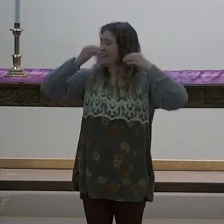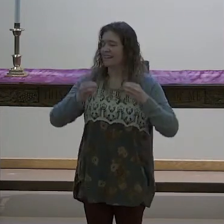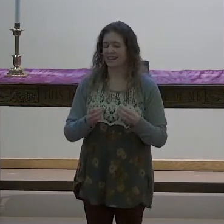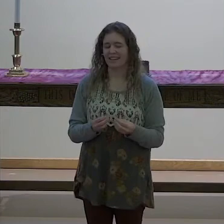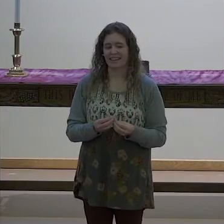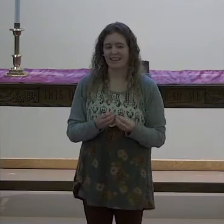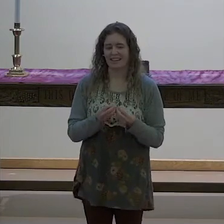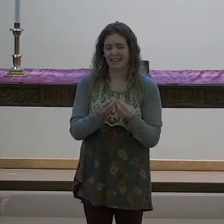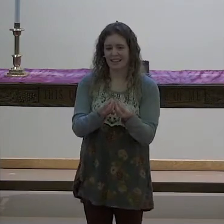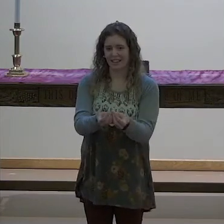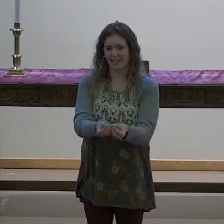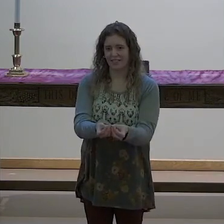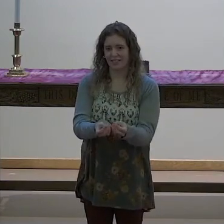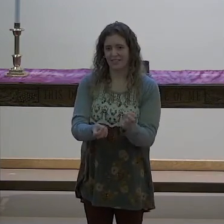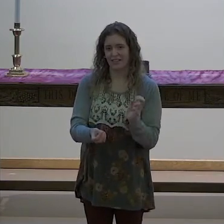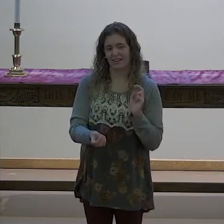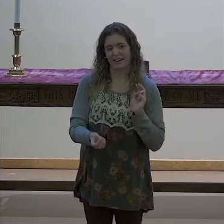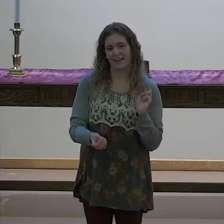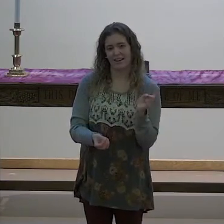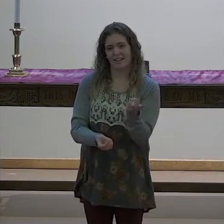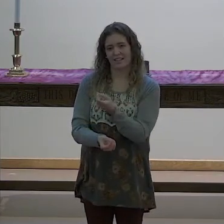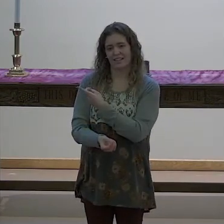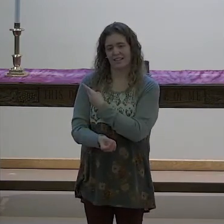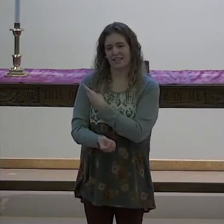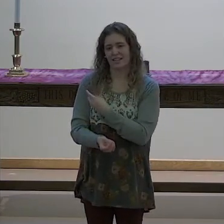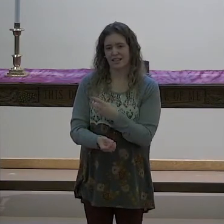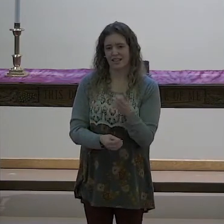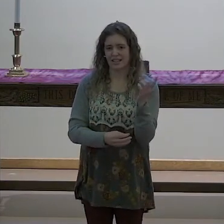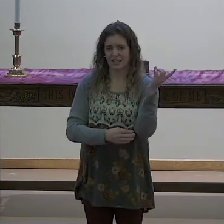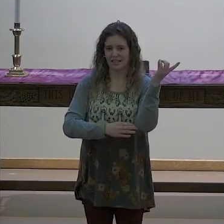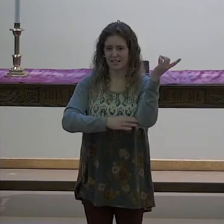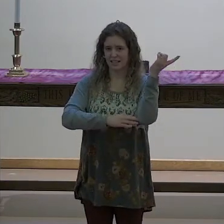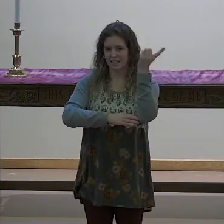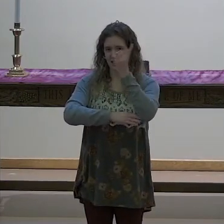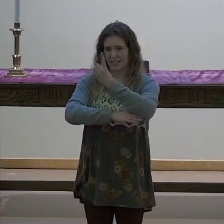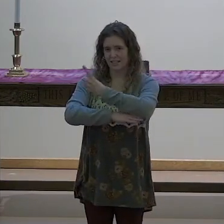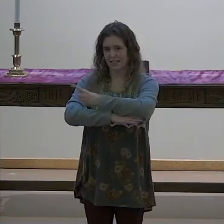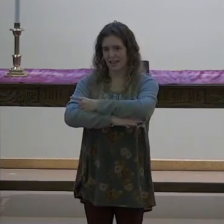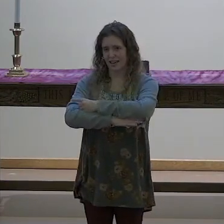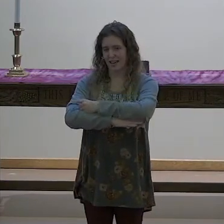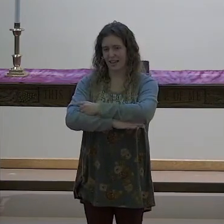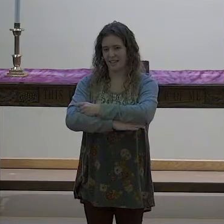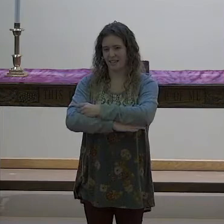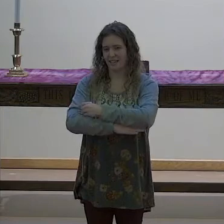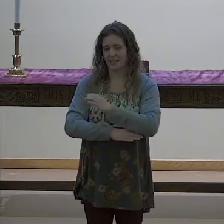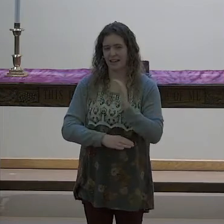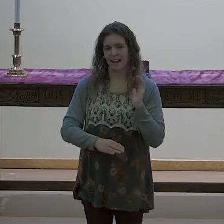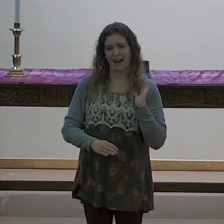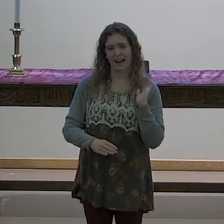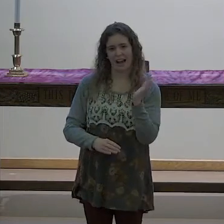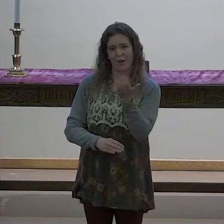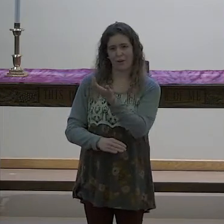Give us this day our